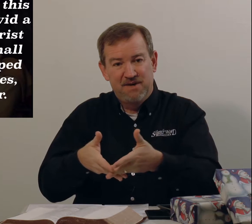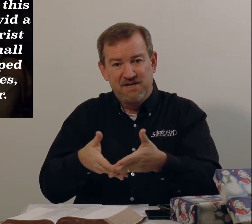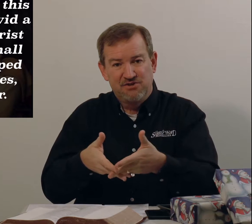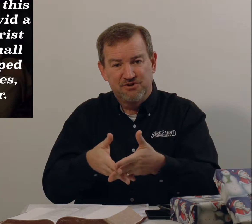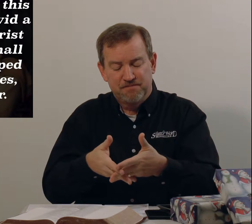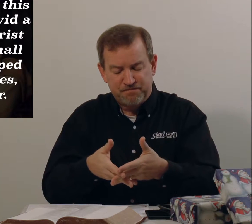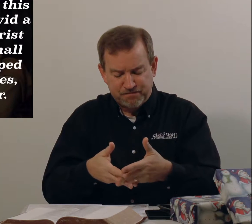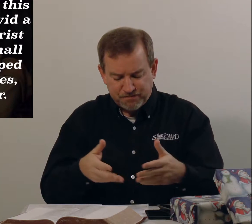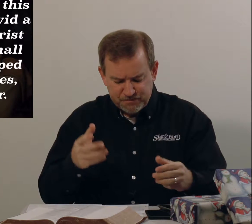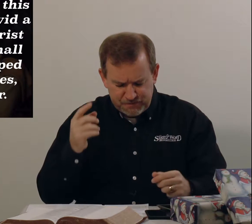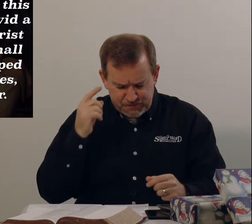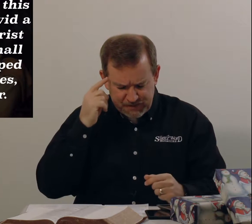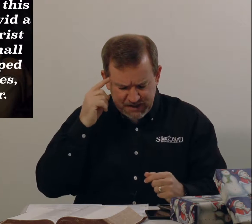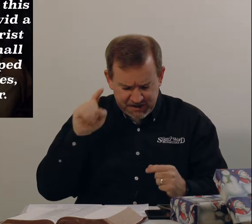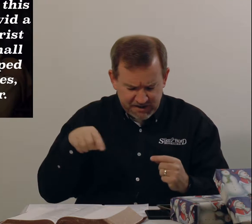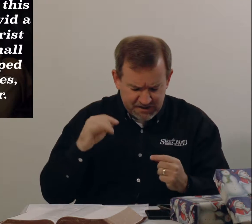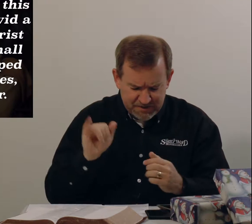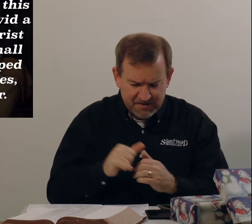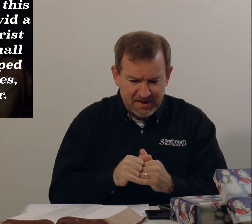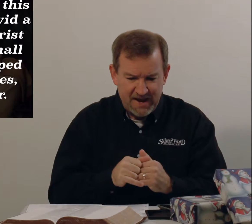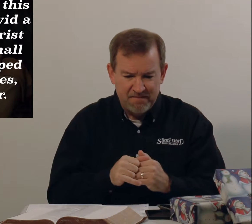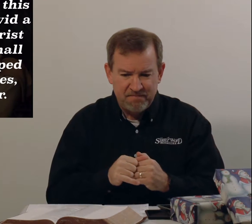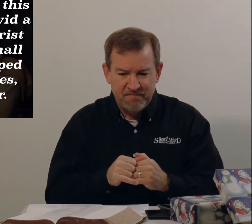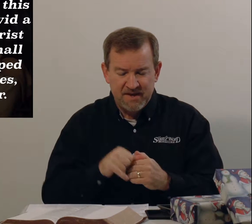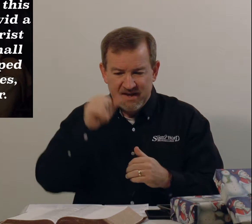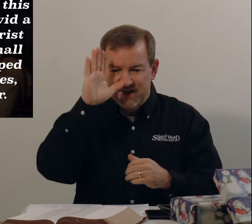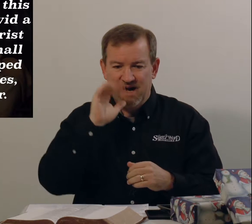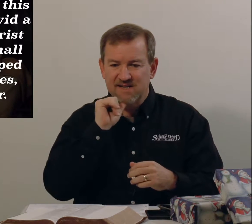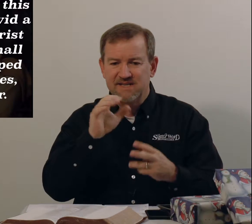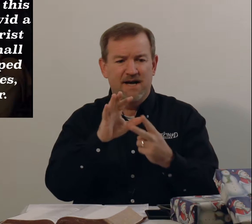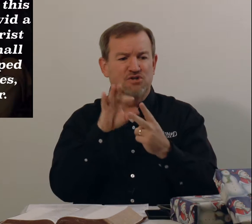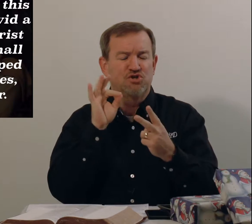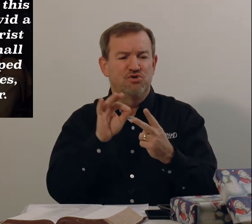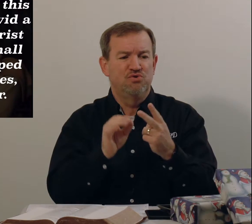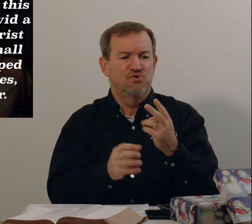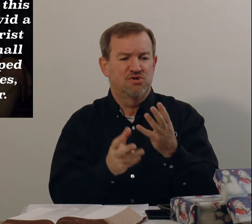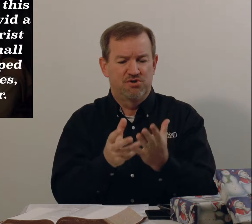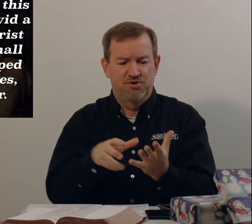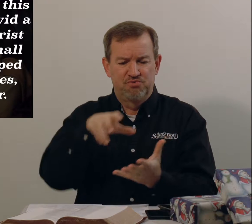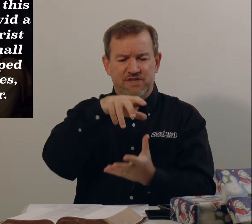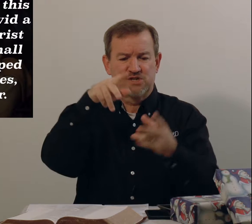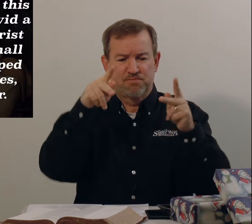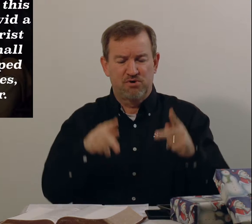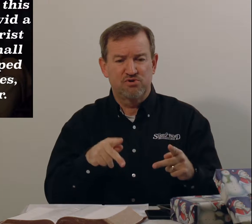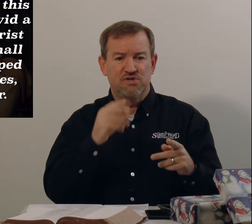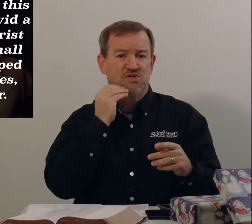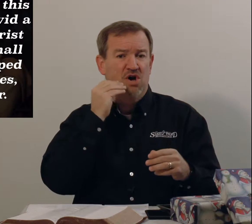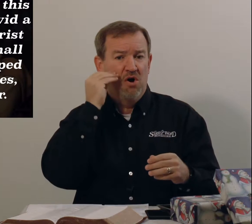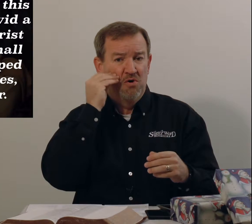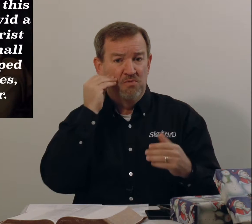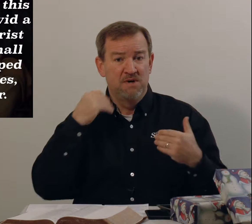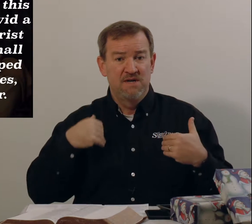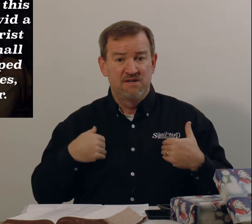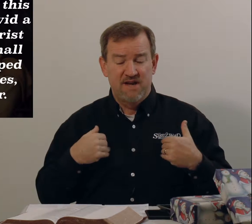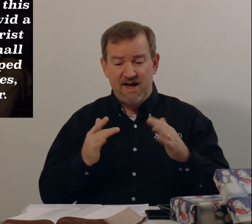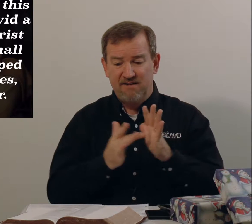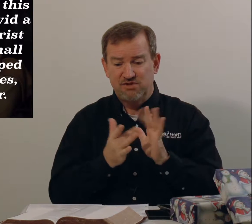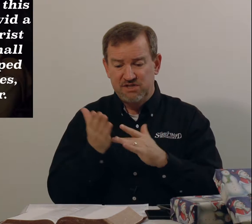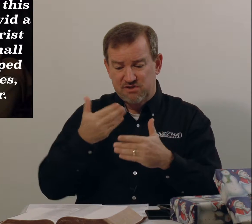manger. And I think about that. God did not choose the rich person's home to have Jesus